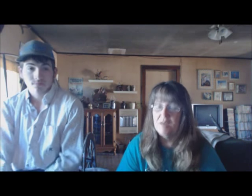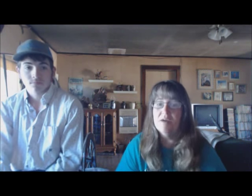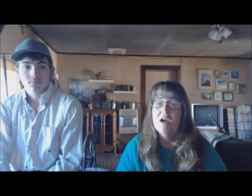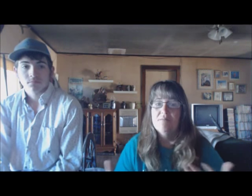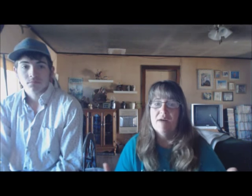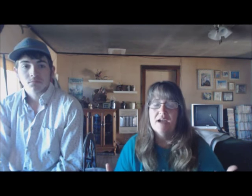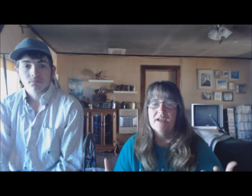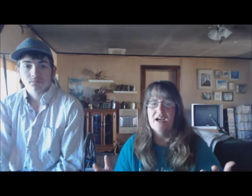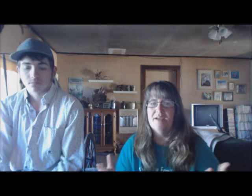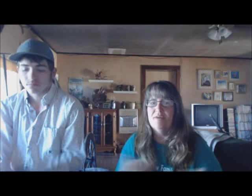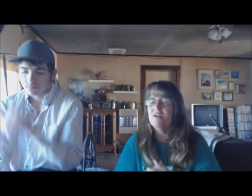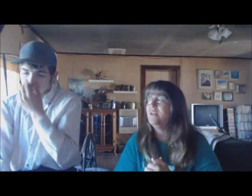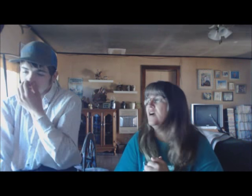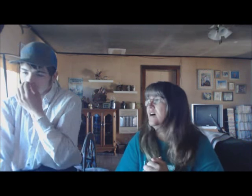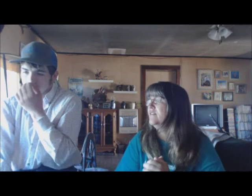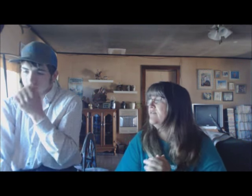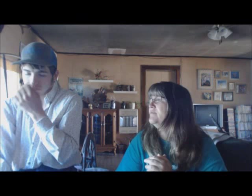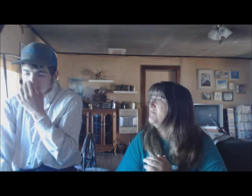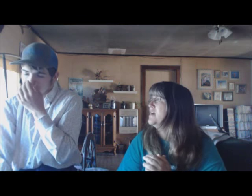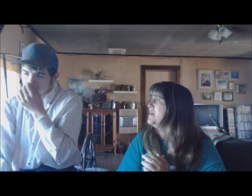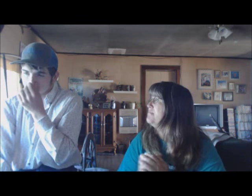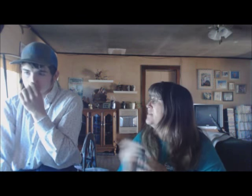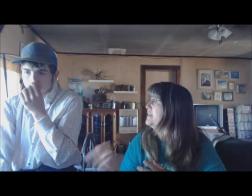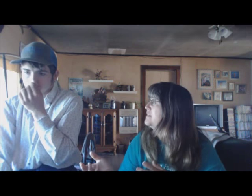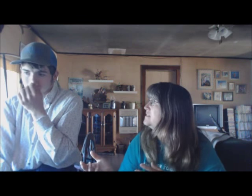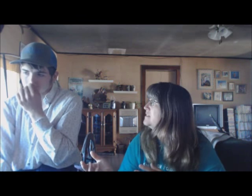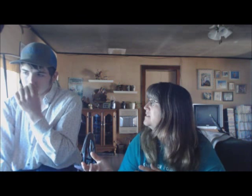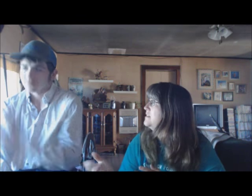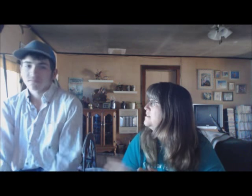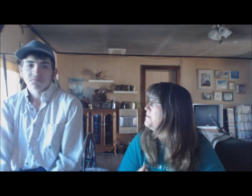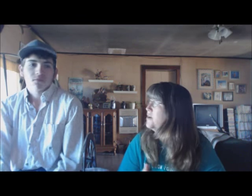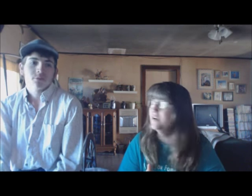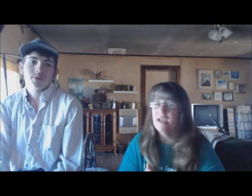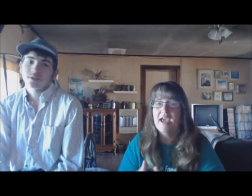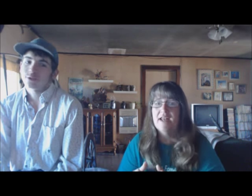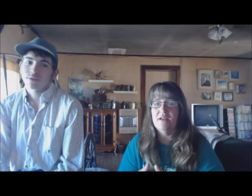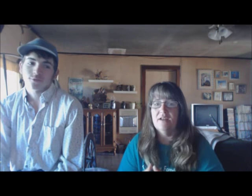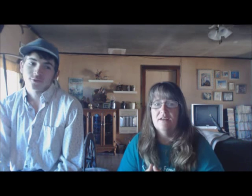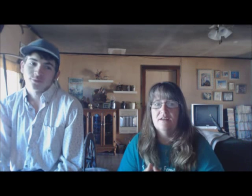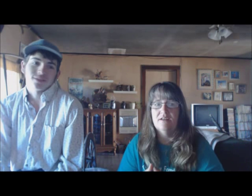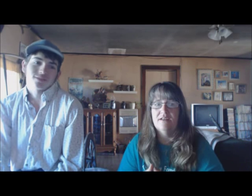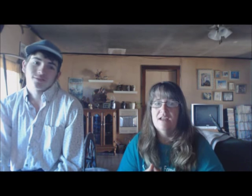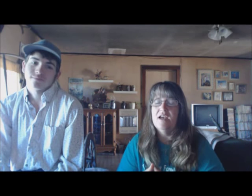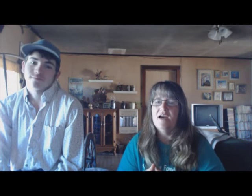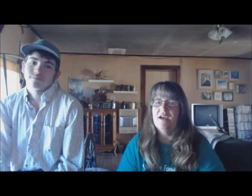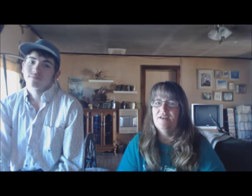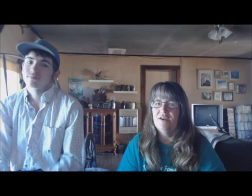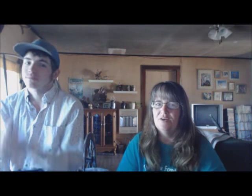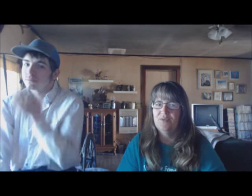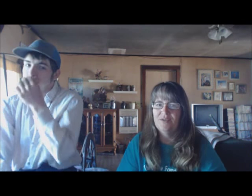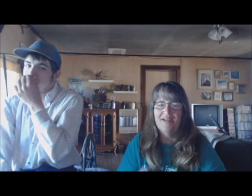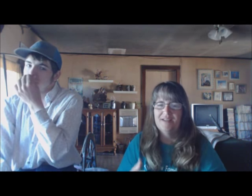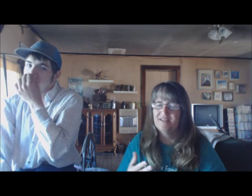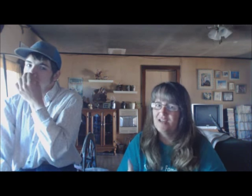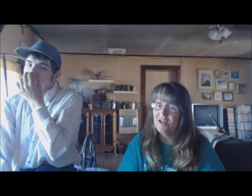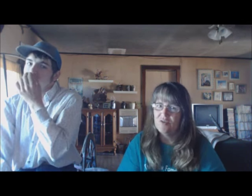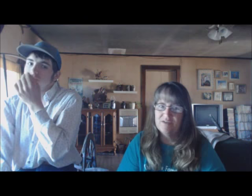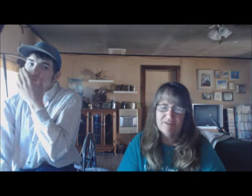Um, my, I am hardening off my plants in the barn. You've been trying to do that for two weeks. I know, and it's not going